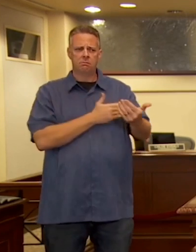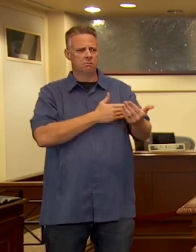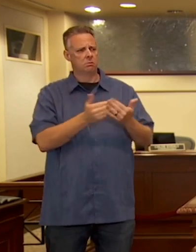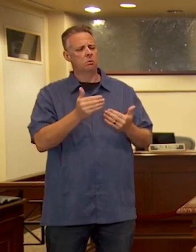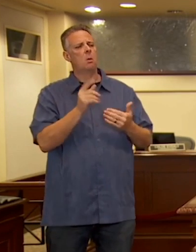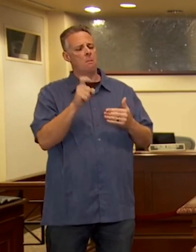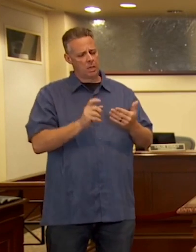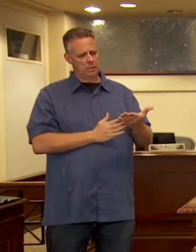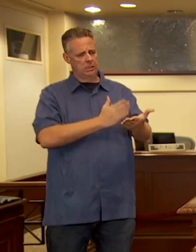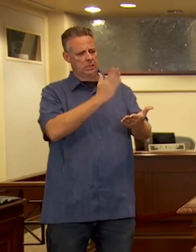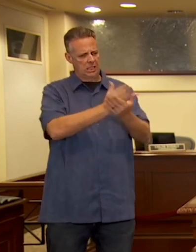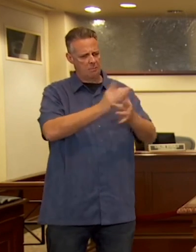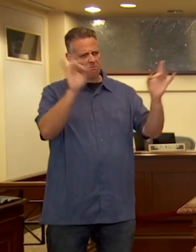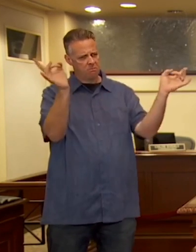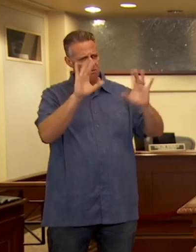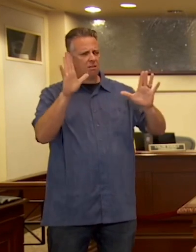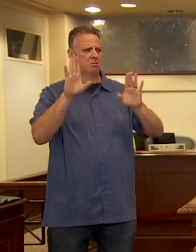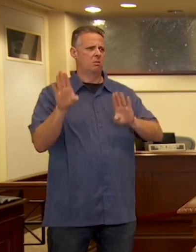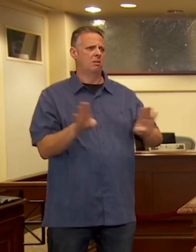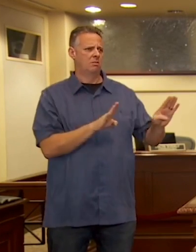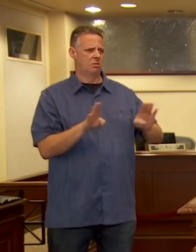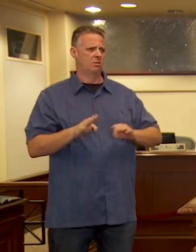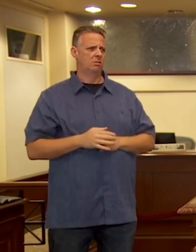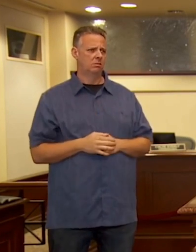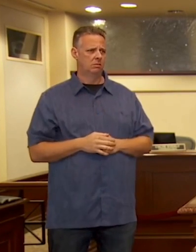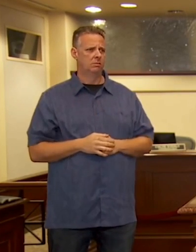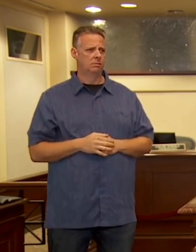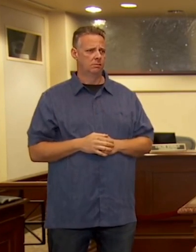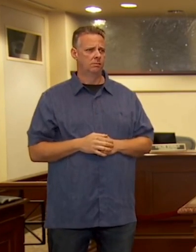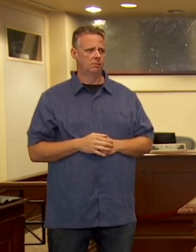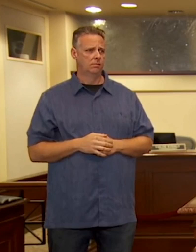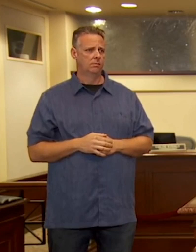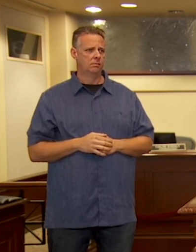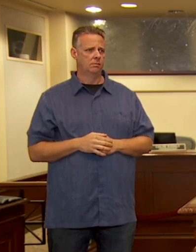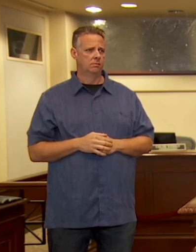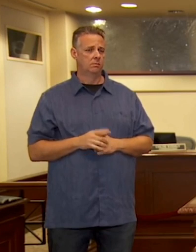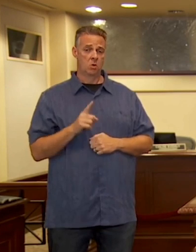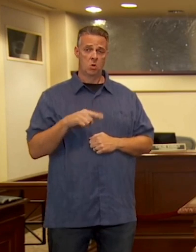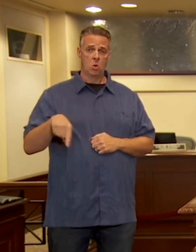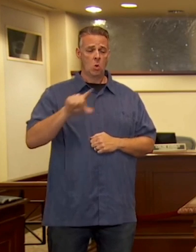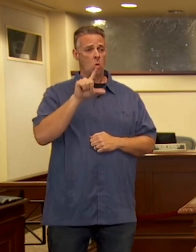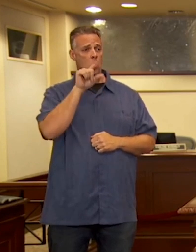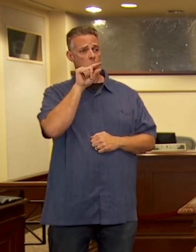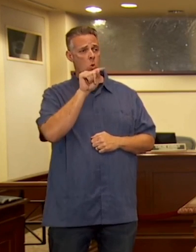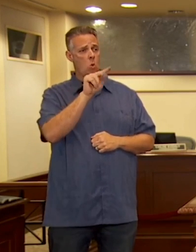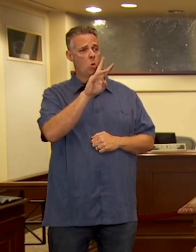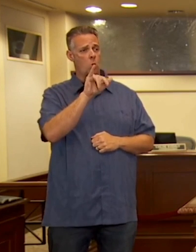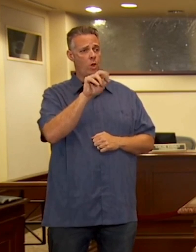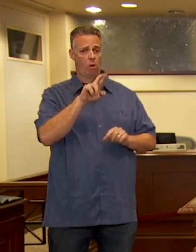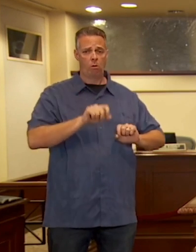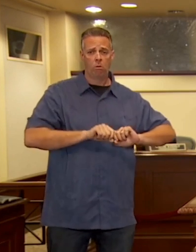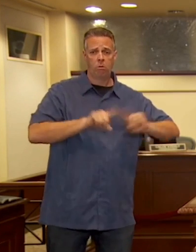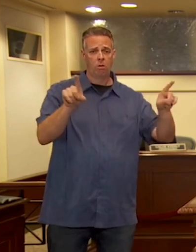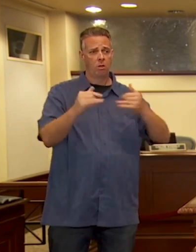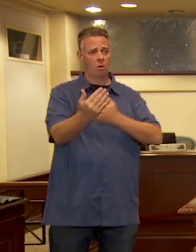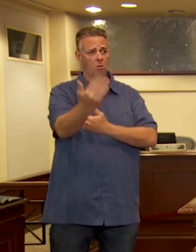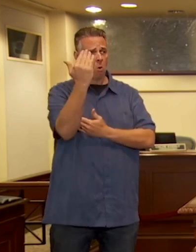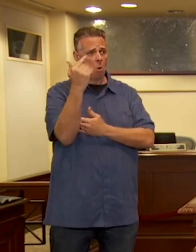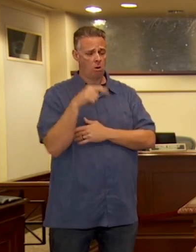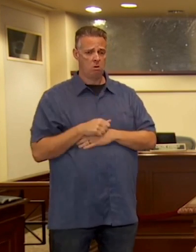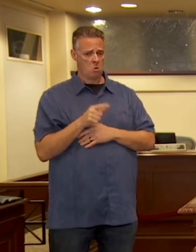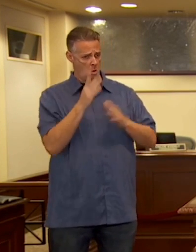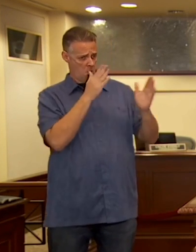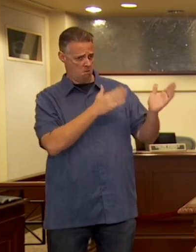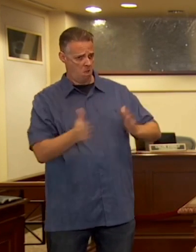excuses are still used as justification to this day for violence and rioting. That's not Trump's fault. And, you know, nobody in the media